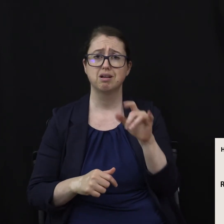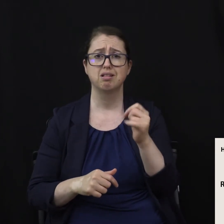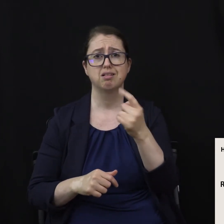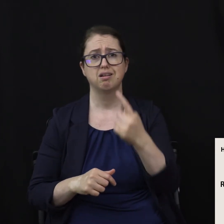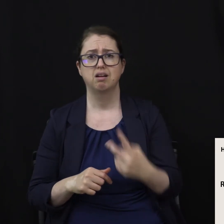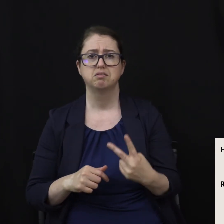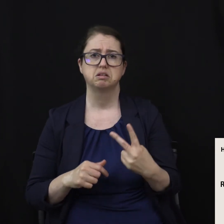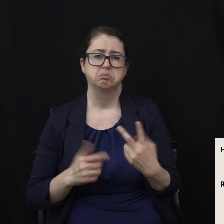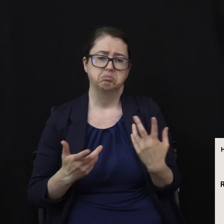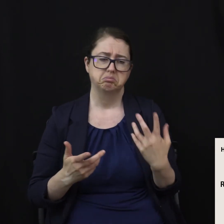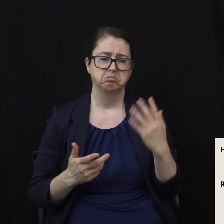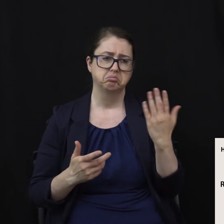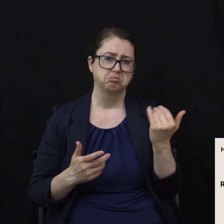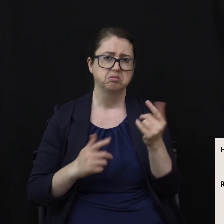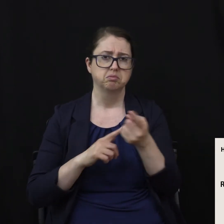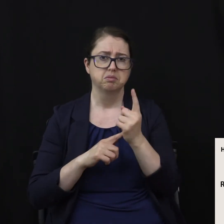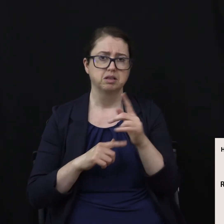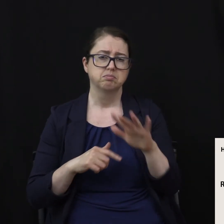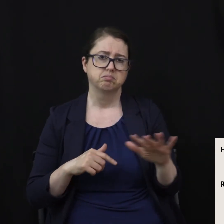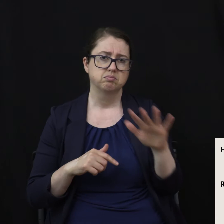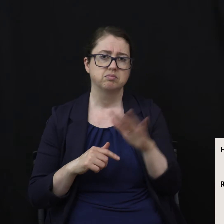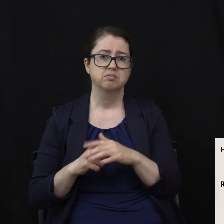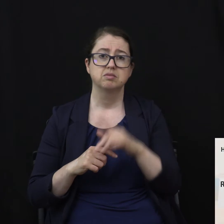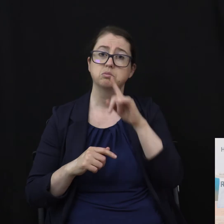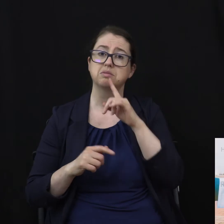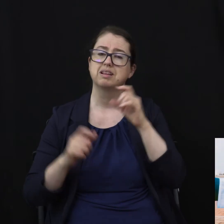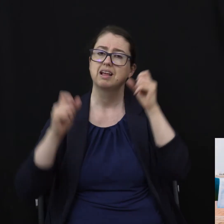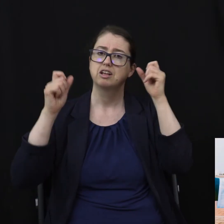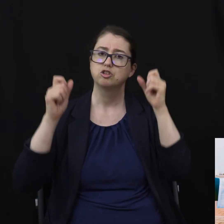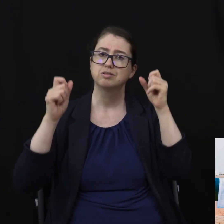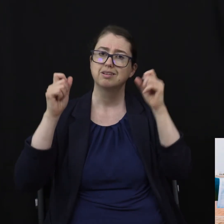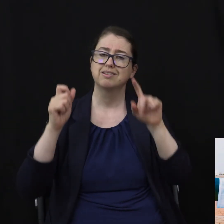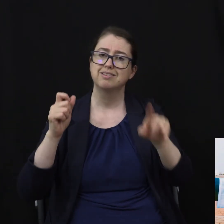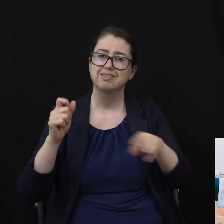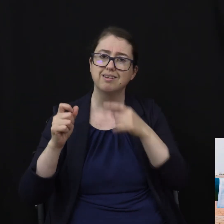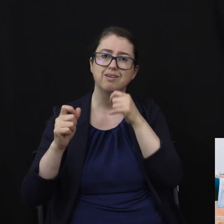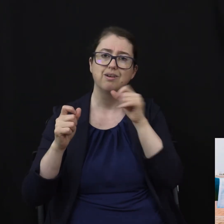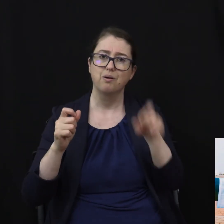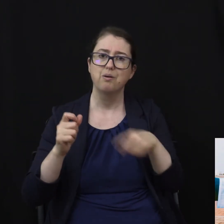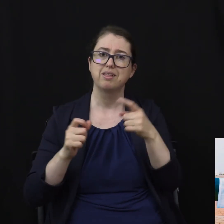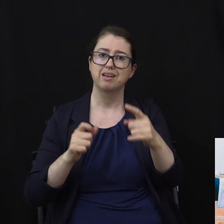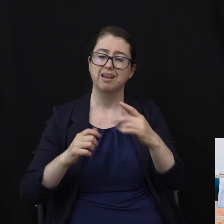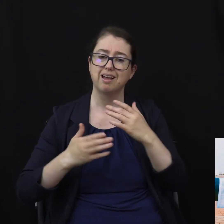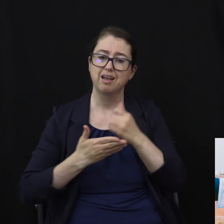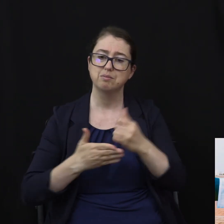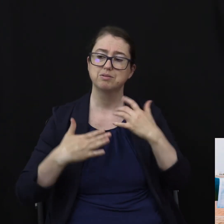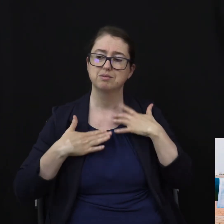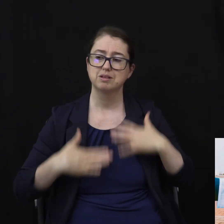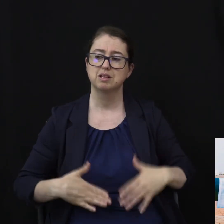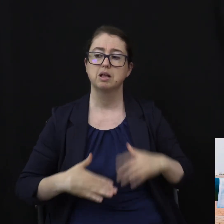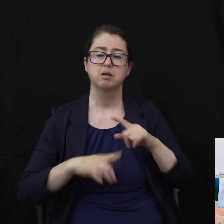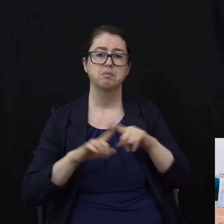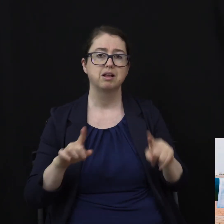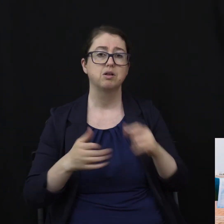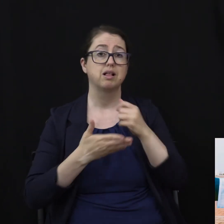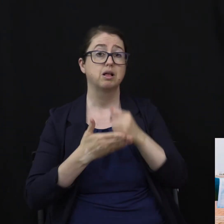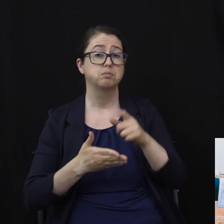15 minutes. Exercise not only helps you physically, but it will help you achieve mental peak